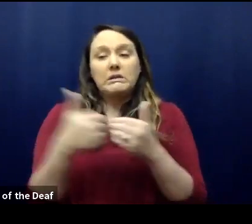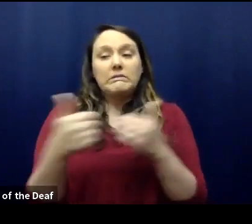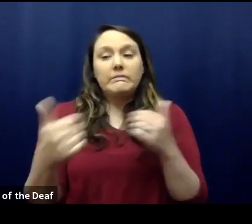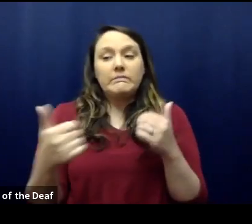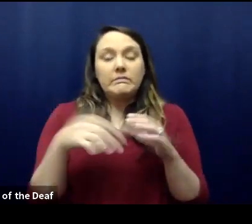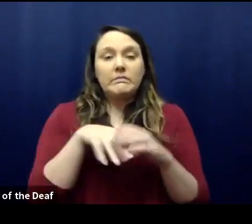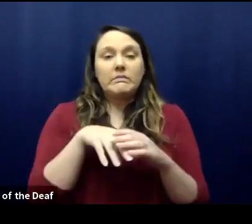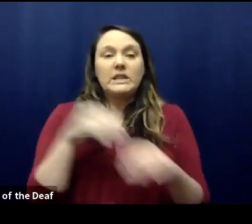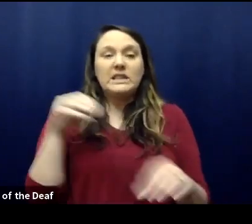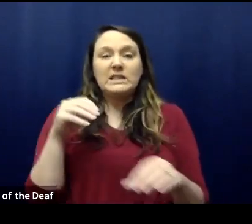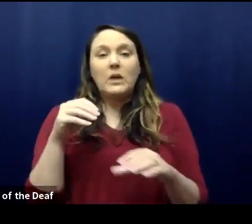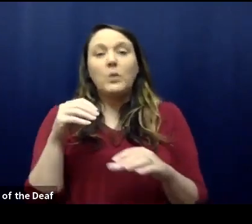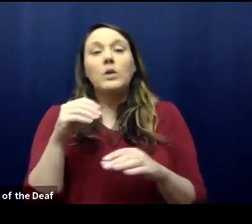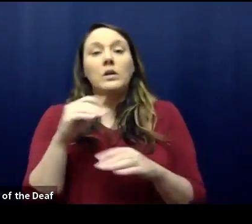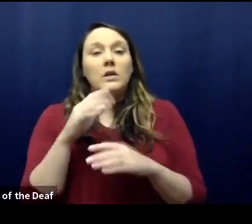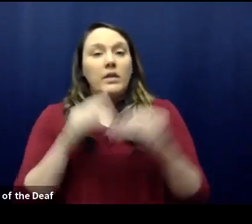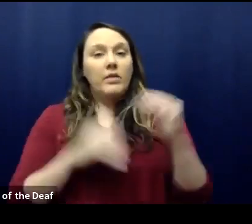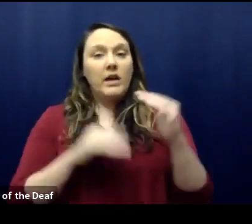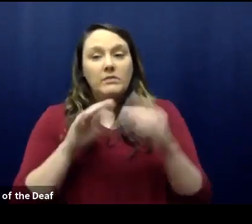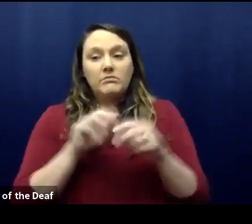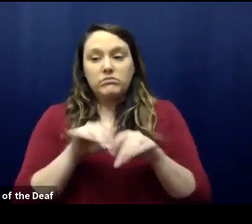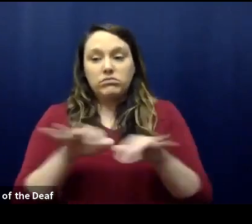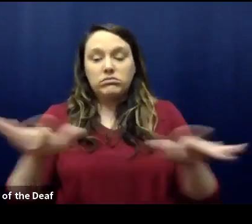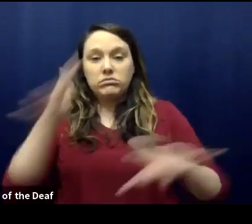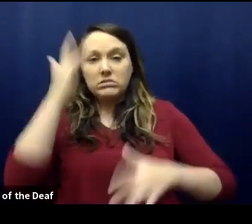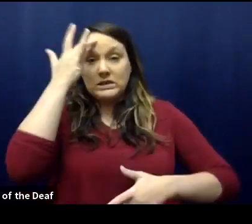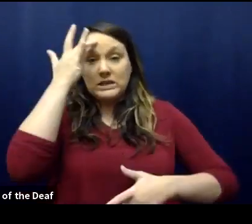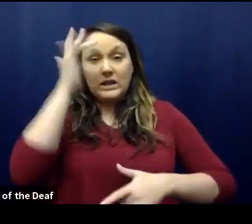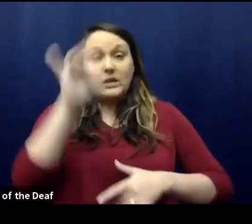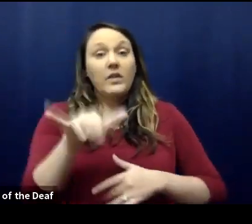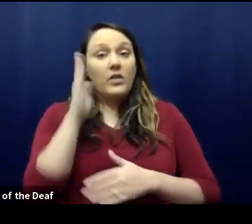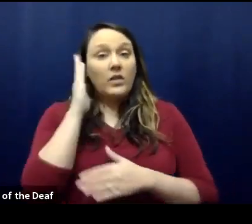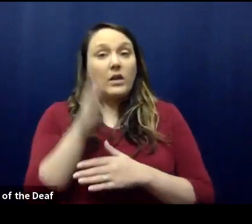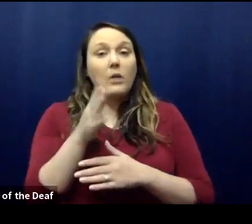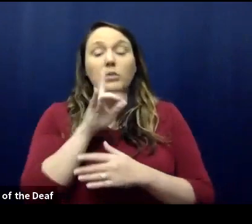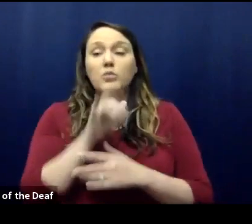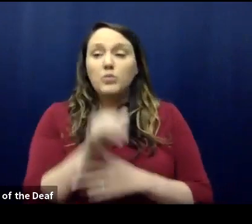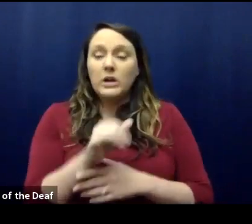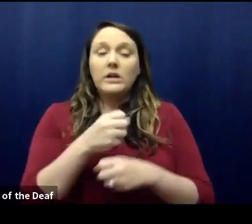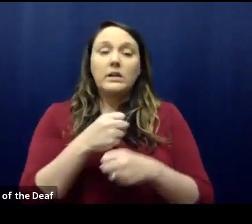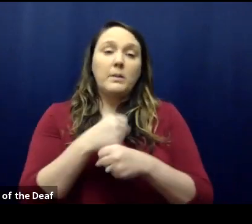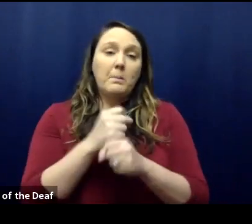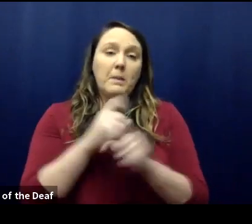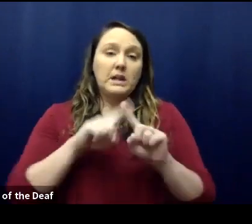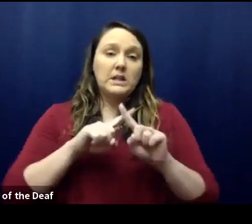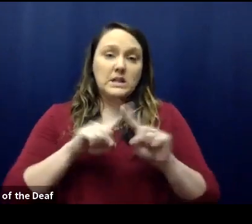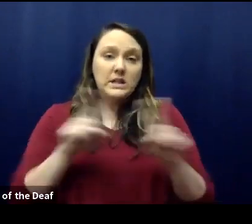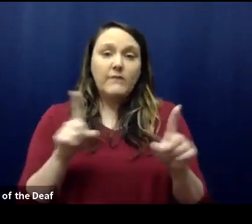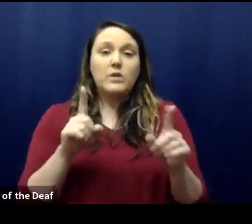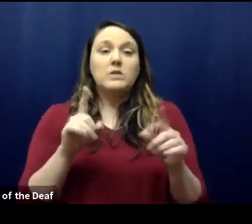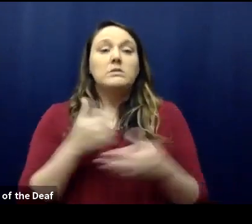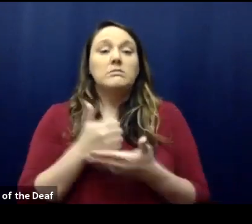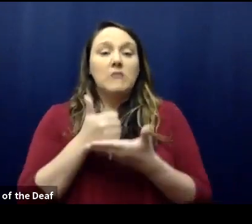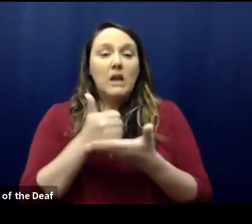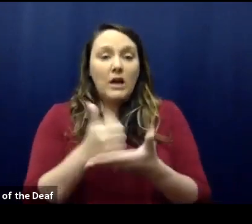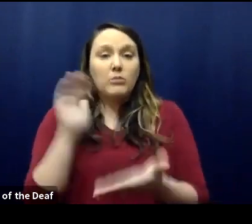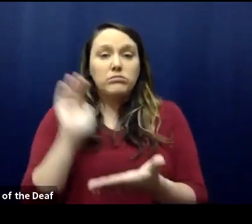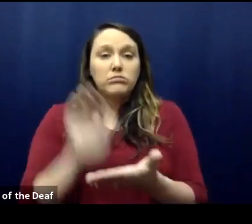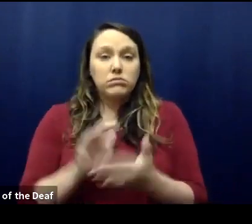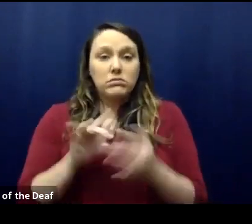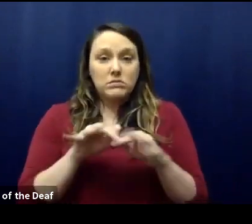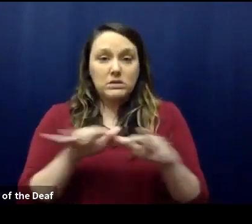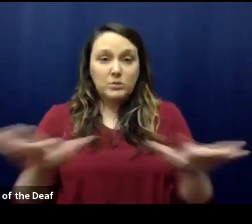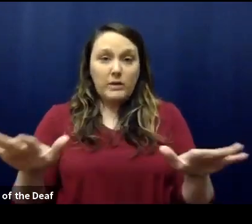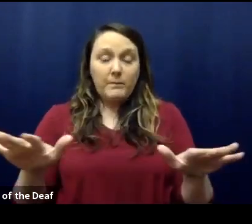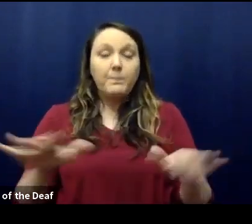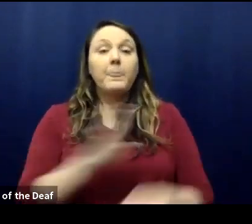These are simple things that will truly make a difference in reducing the spread of this virus in our community. As a reminder, the Board